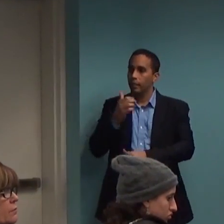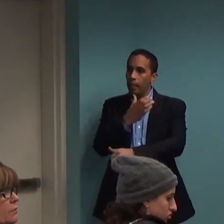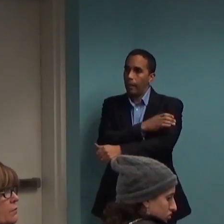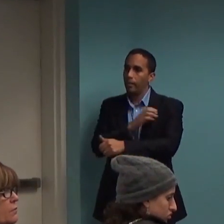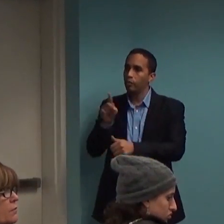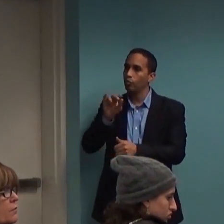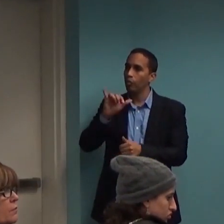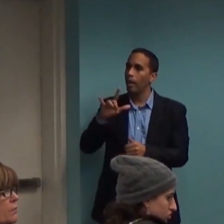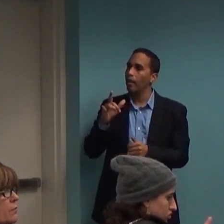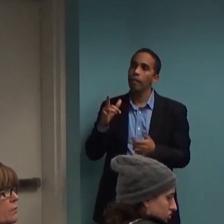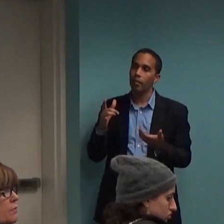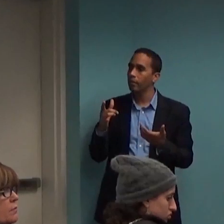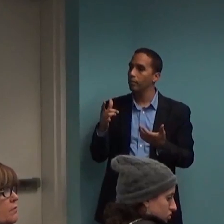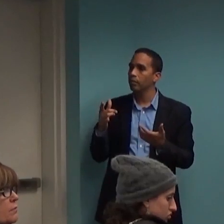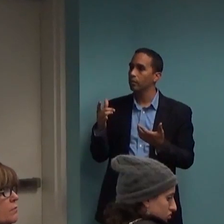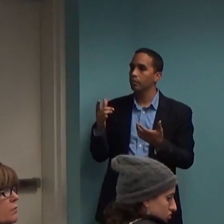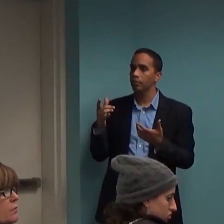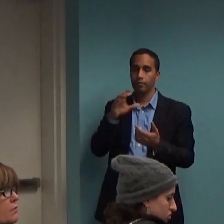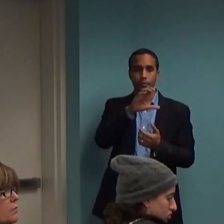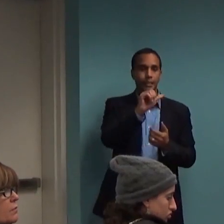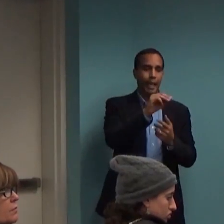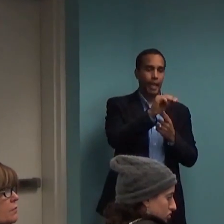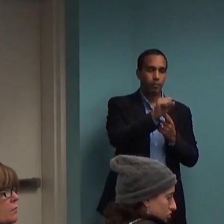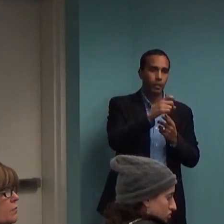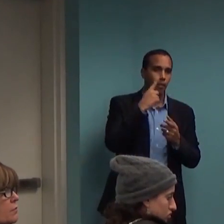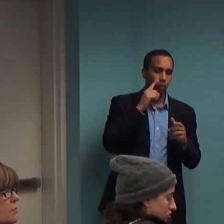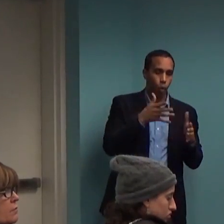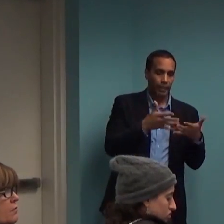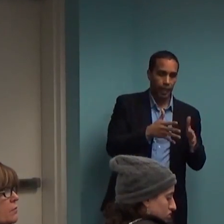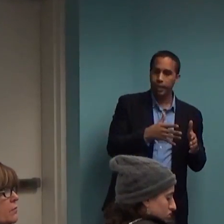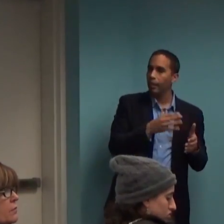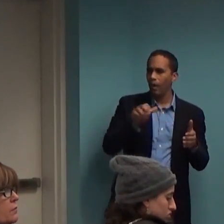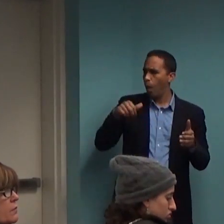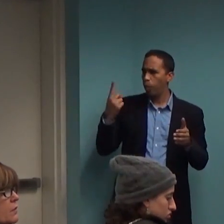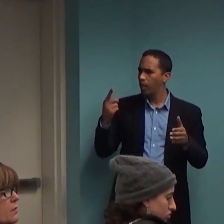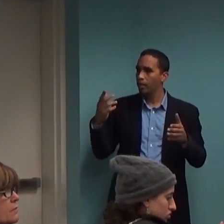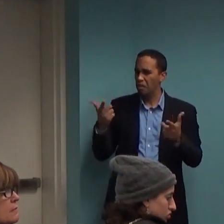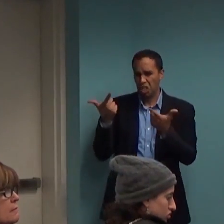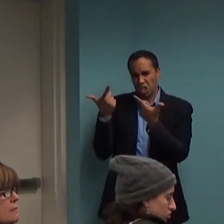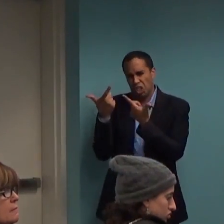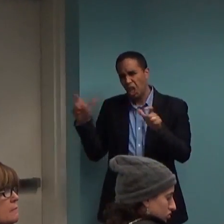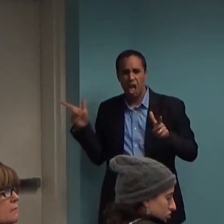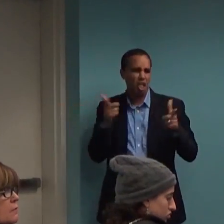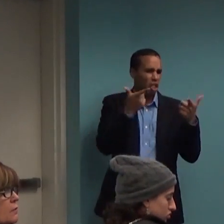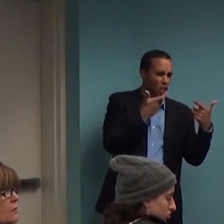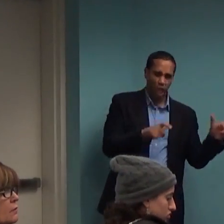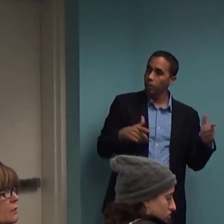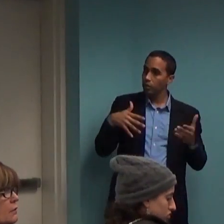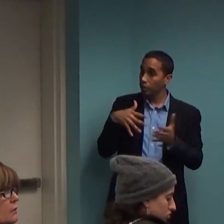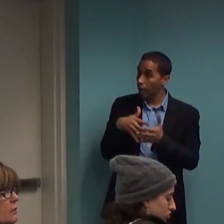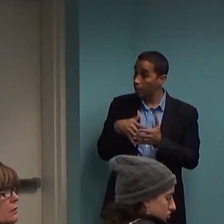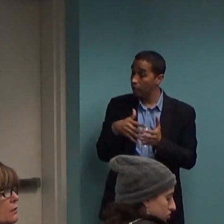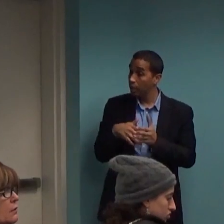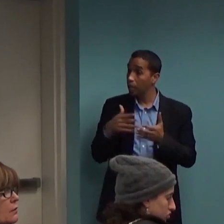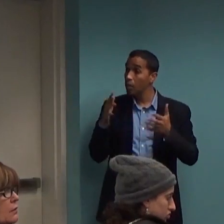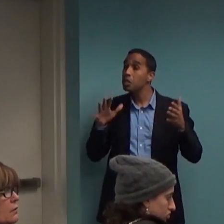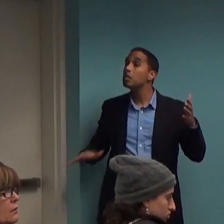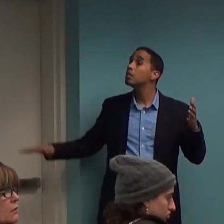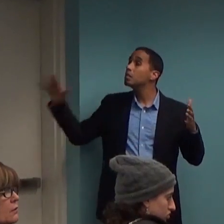and CAMHS for anxiety in youth, the results at the end of the initial study look like combined treatment